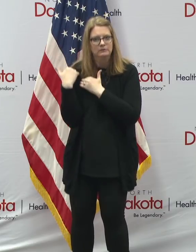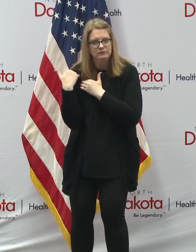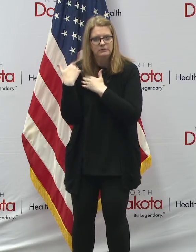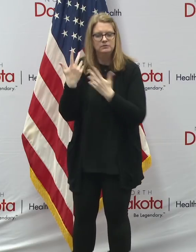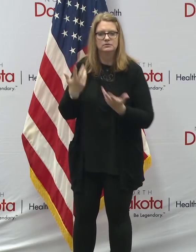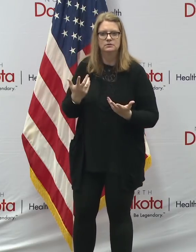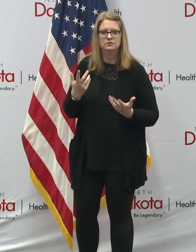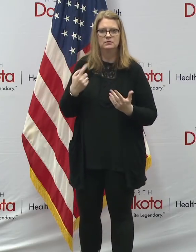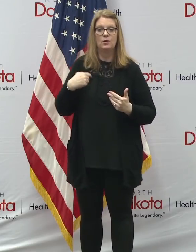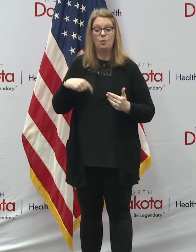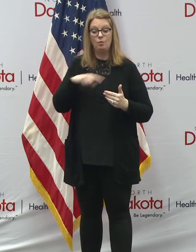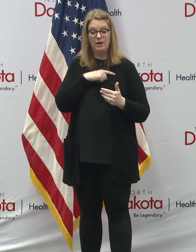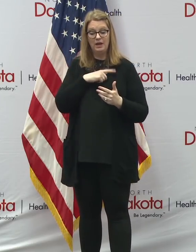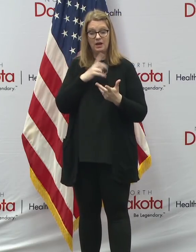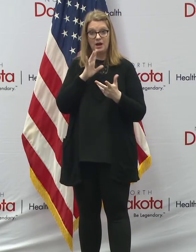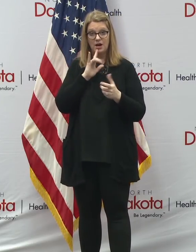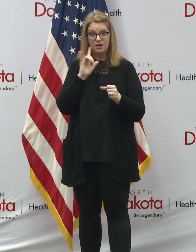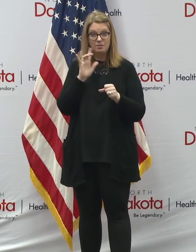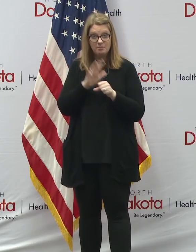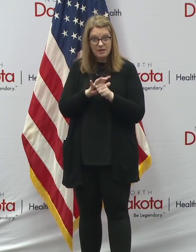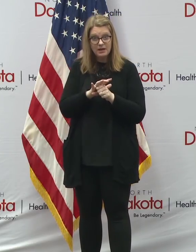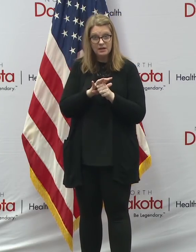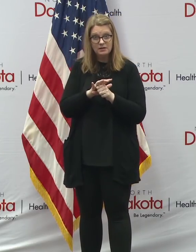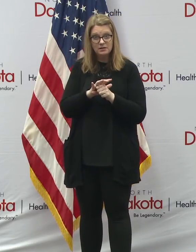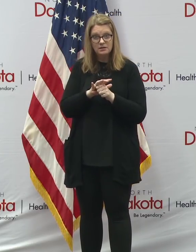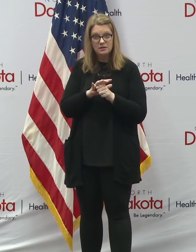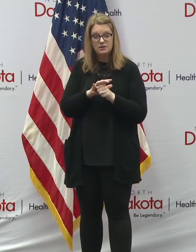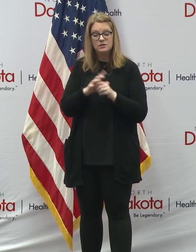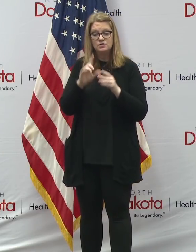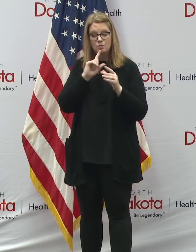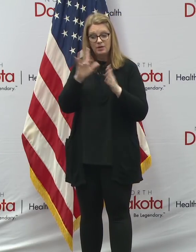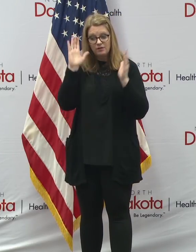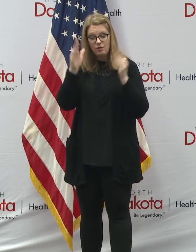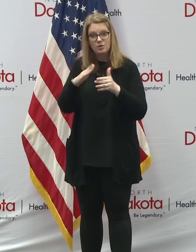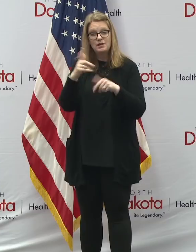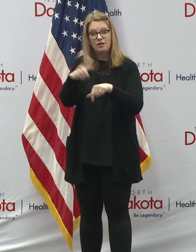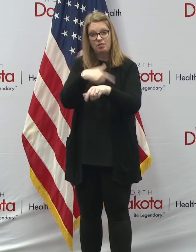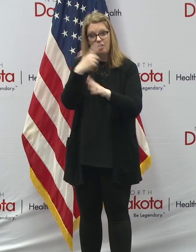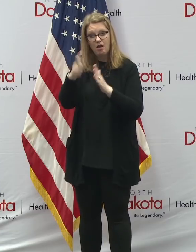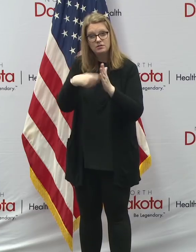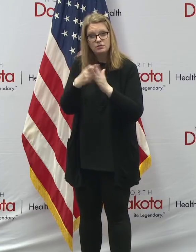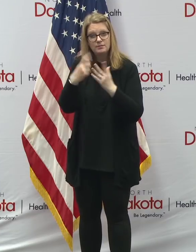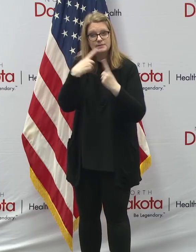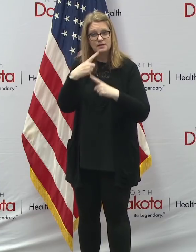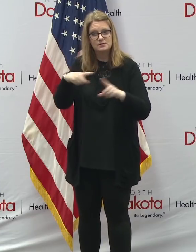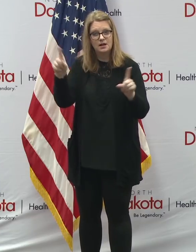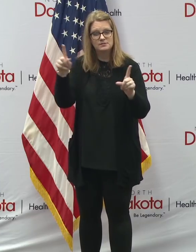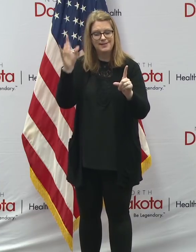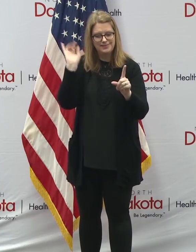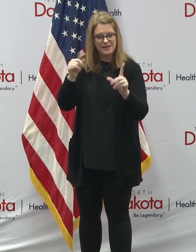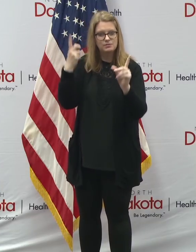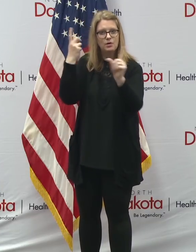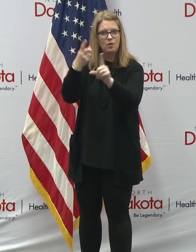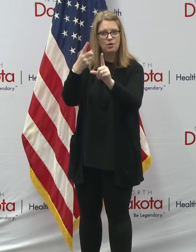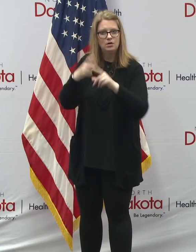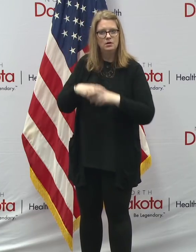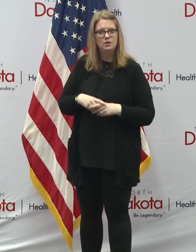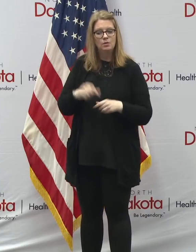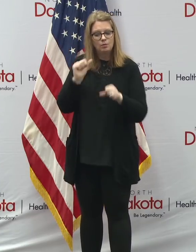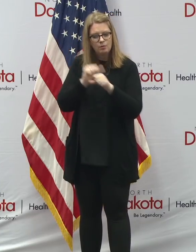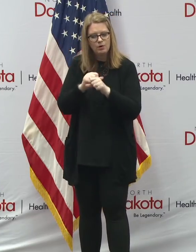that doesn't contribute to our long-term success as a state. And we are working hard to make sure any new initiatives